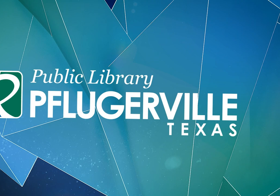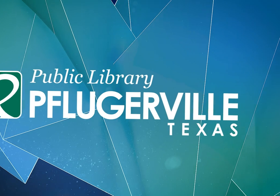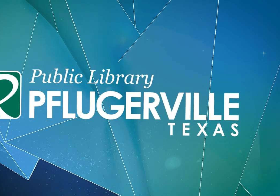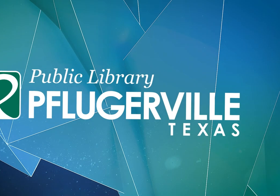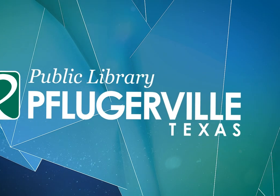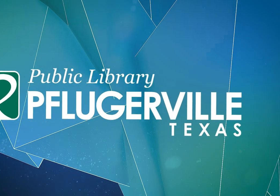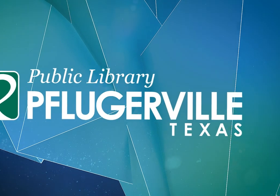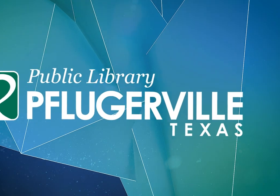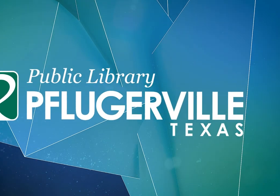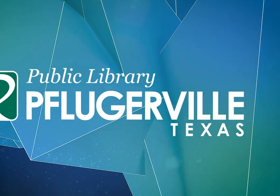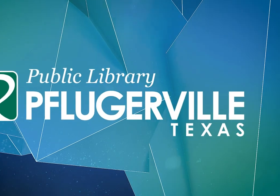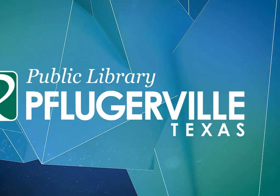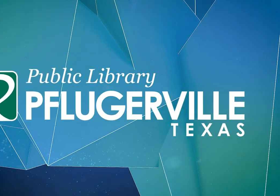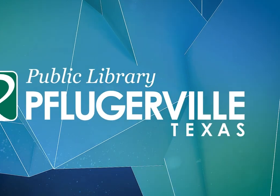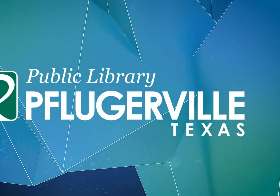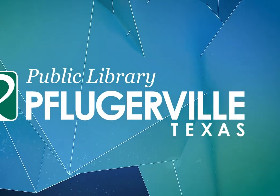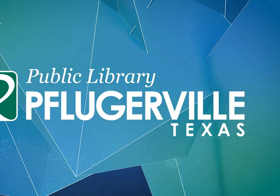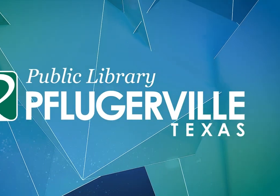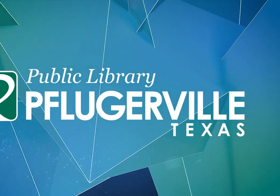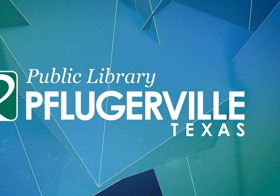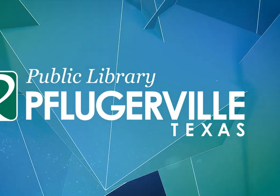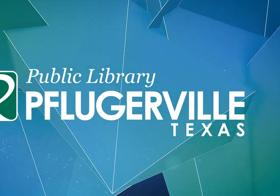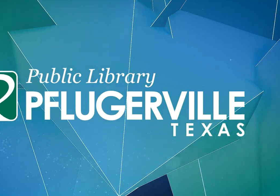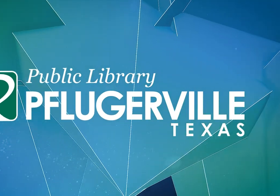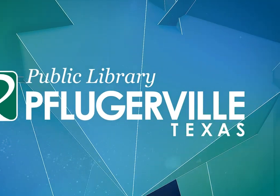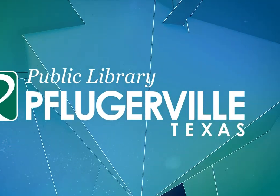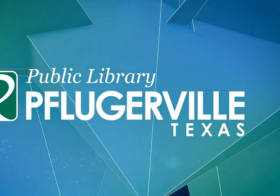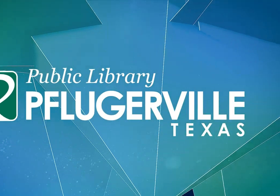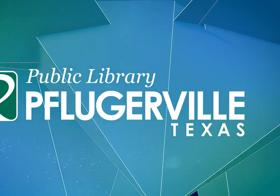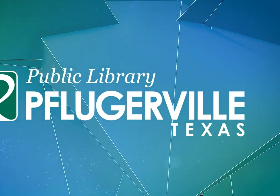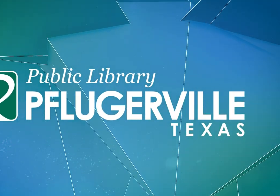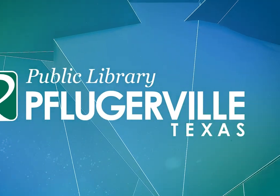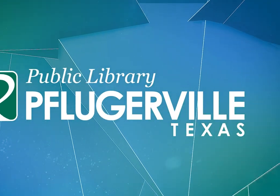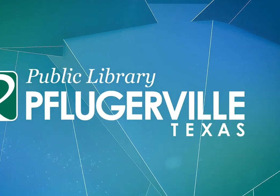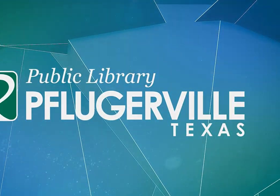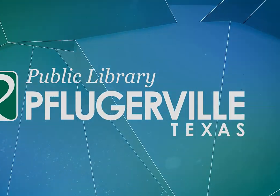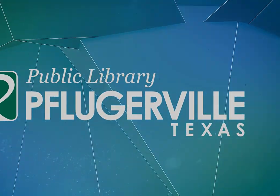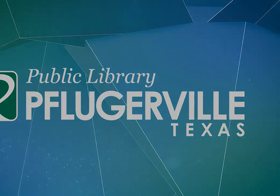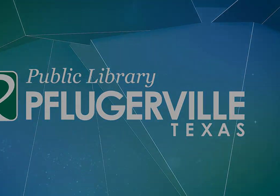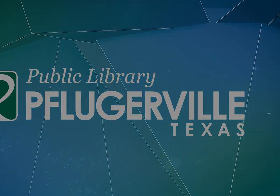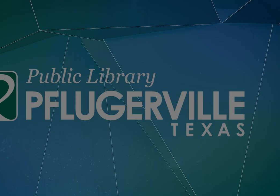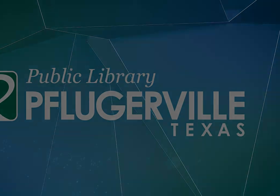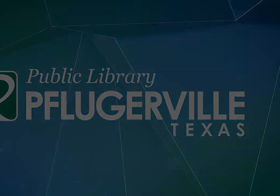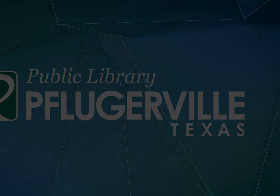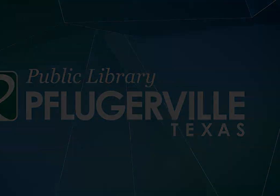As a description, network Pflugerville Visit us.com For a www Pfeaseroomans Please you. you. Amen.